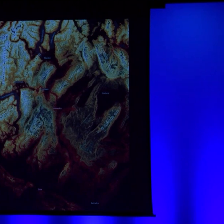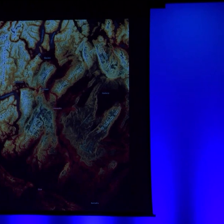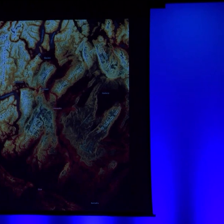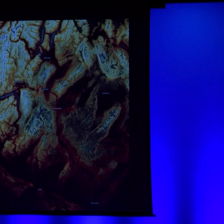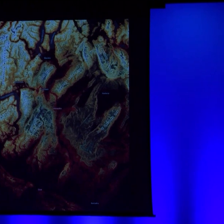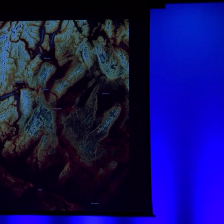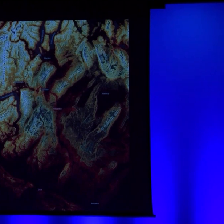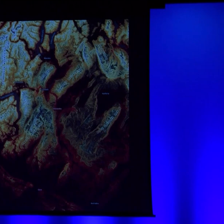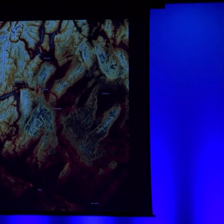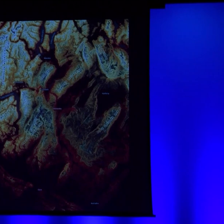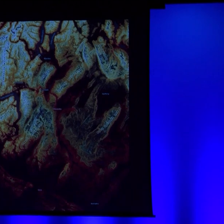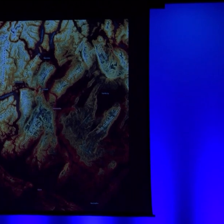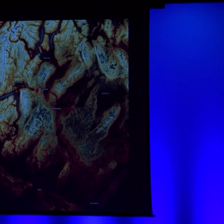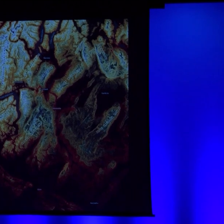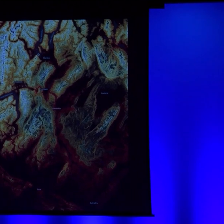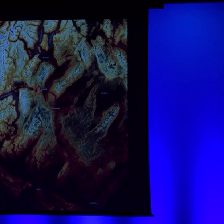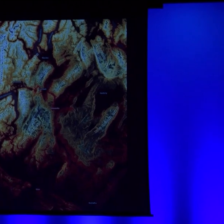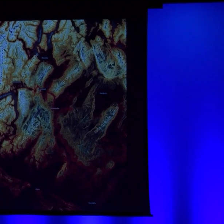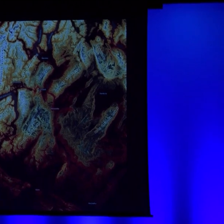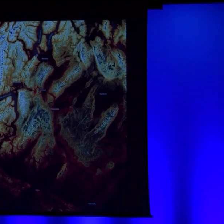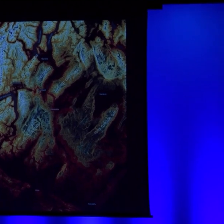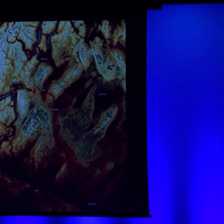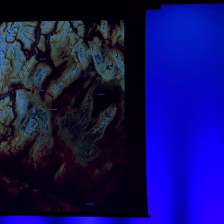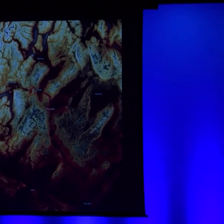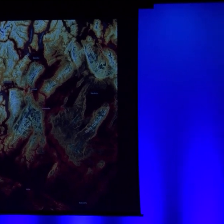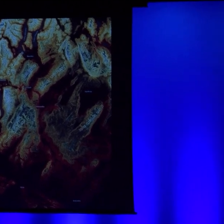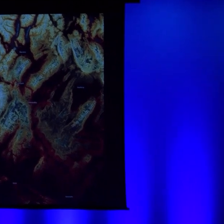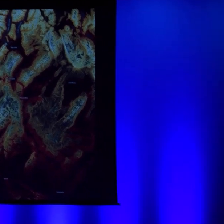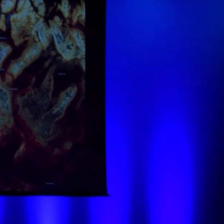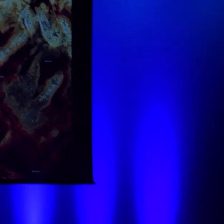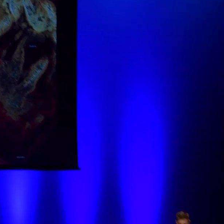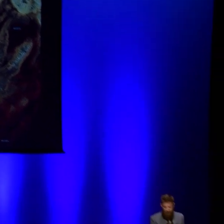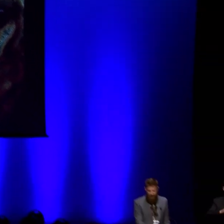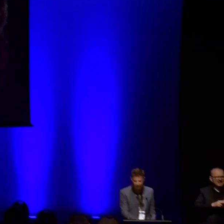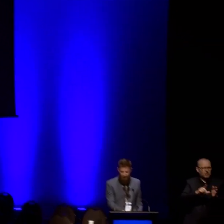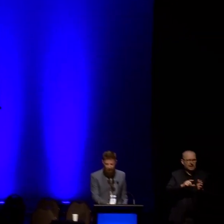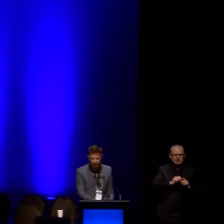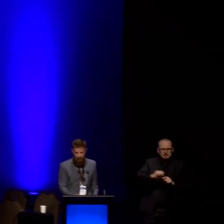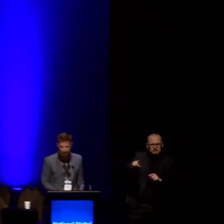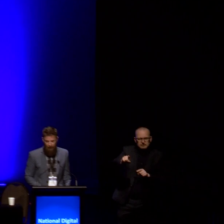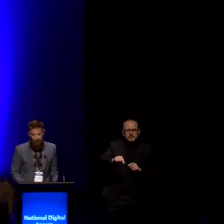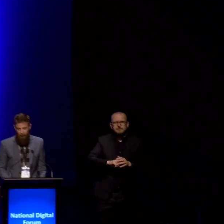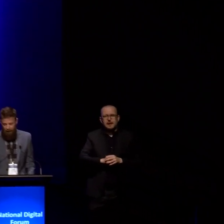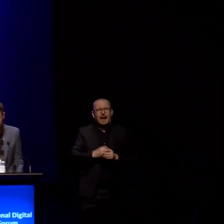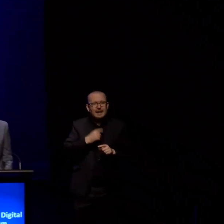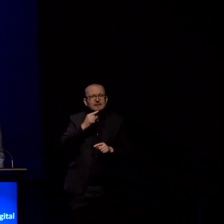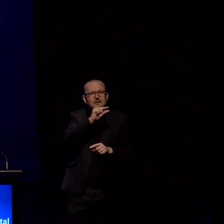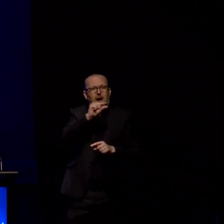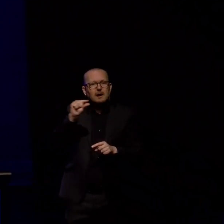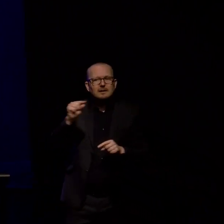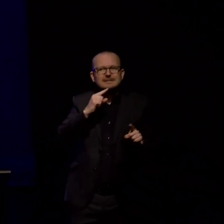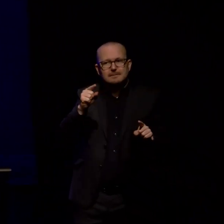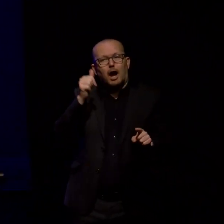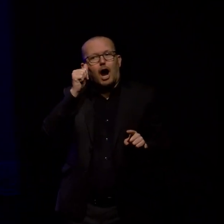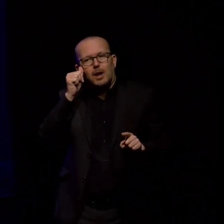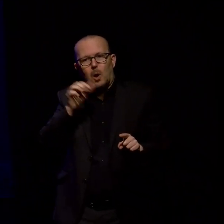original paragraph that I wrote and sent to Nicola Leggett, my editor. And it was prefaced with, in the email, with a caveat along the lines of, I know this is inappropriate